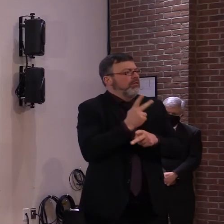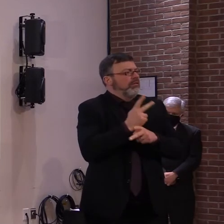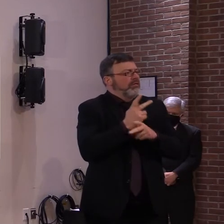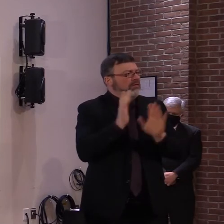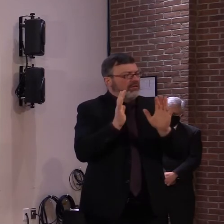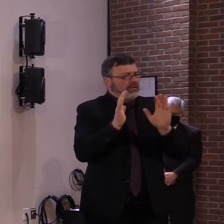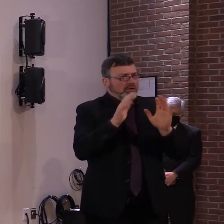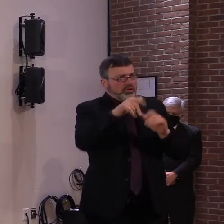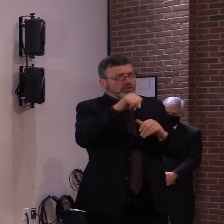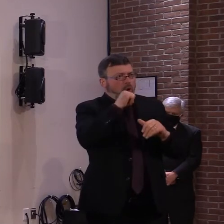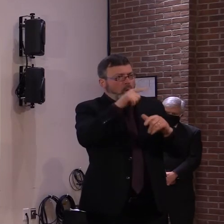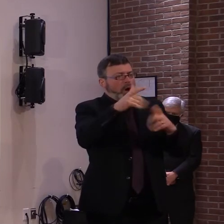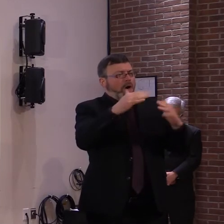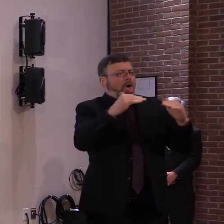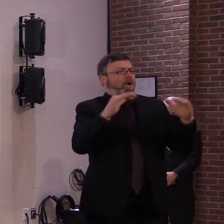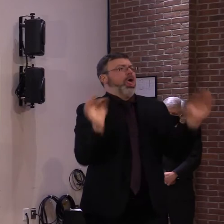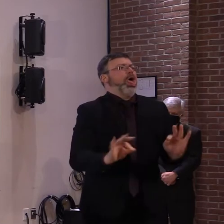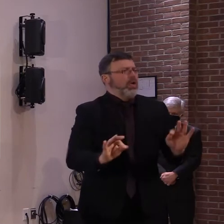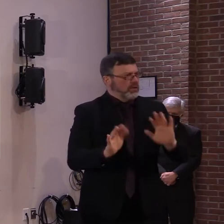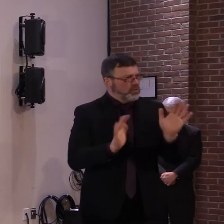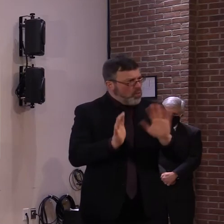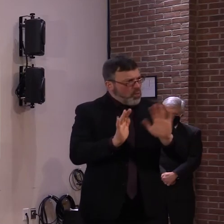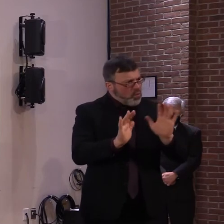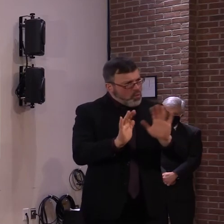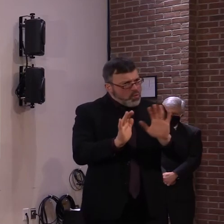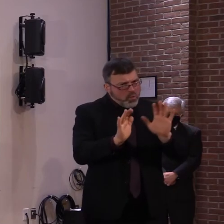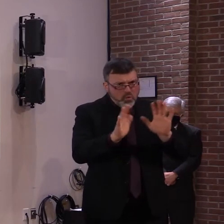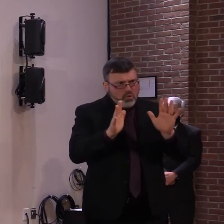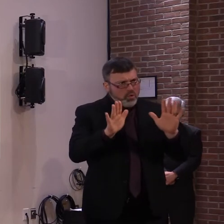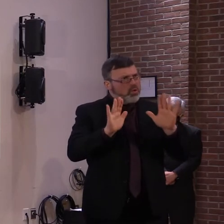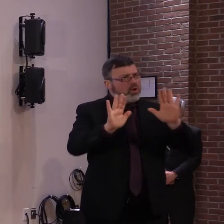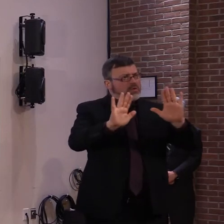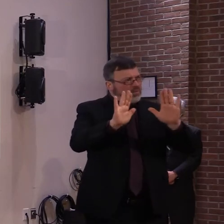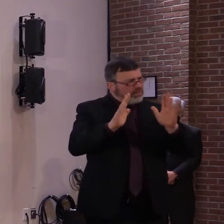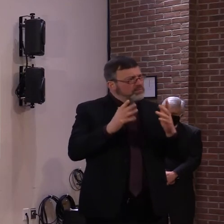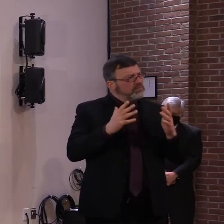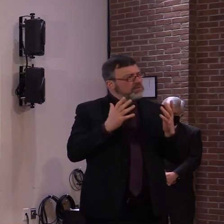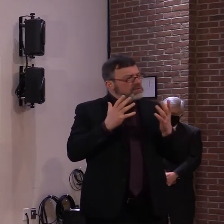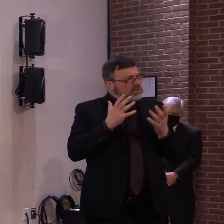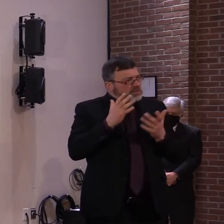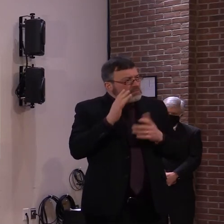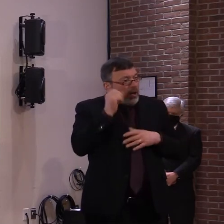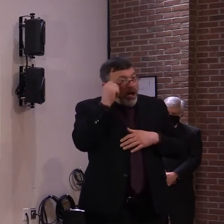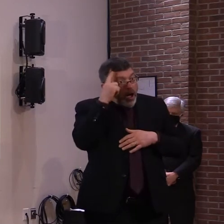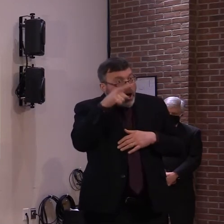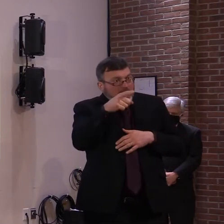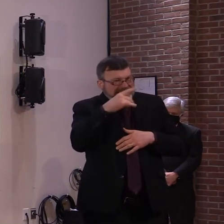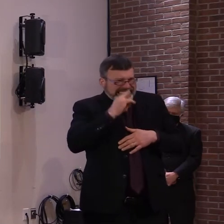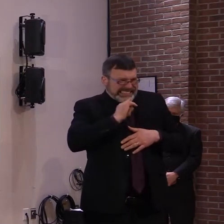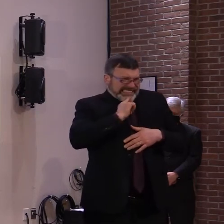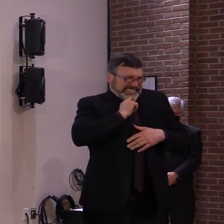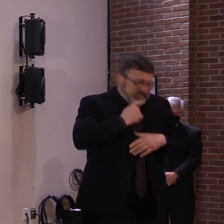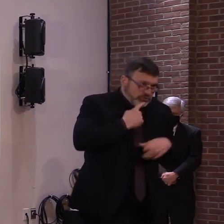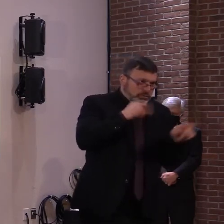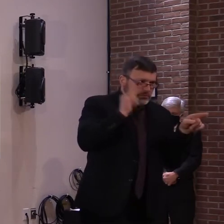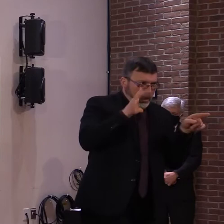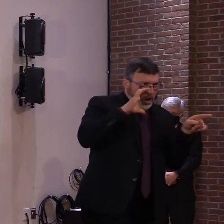infection of any sort. Um, but it's not on the list of conditions that, uh, is evidence-based at this point.